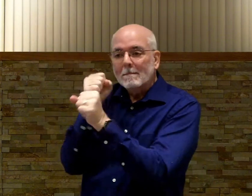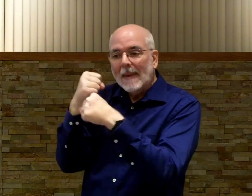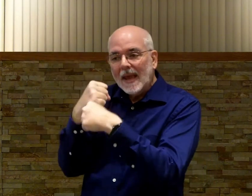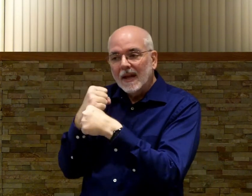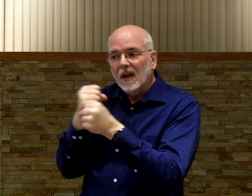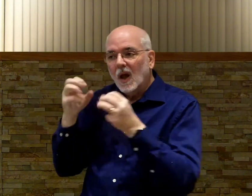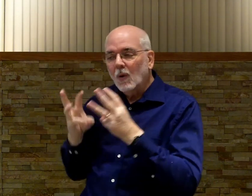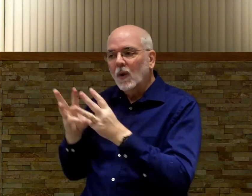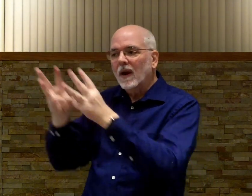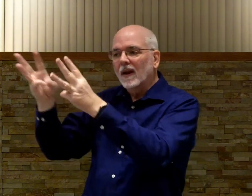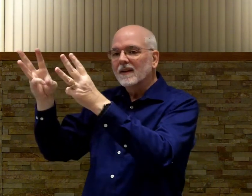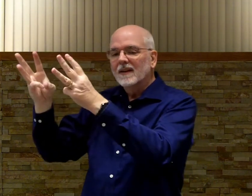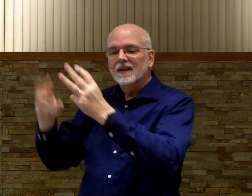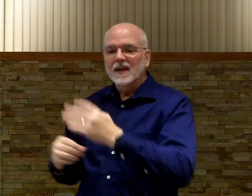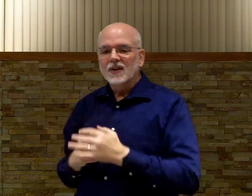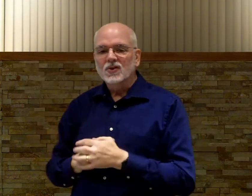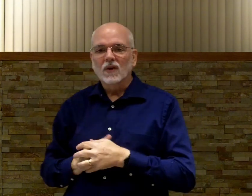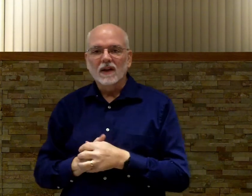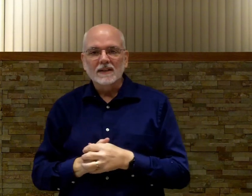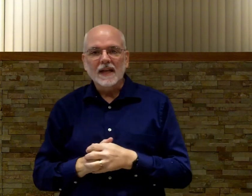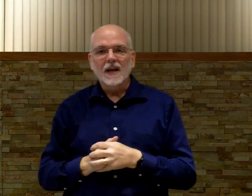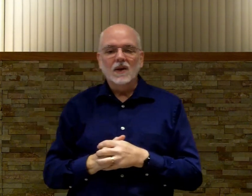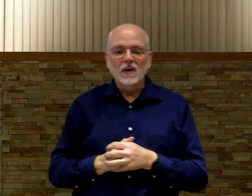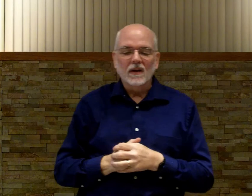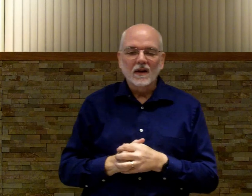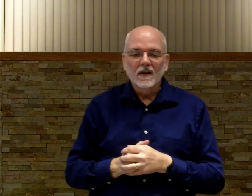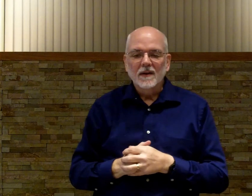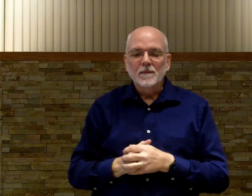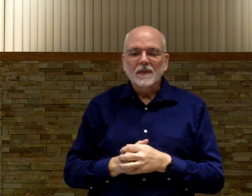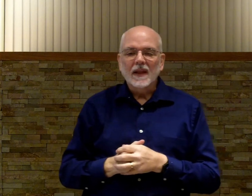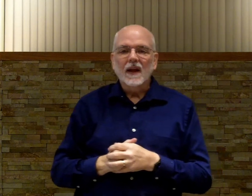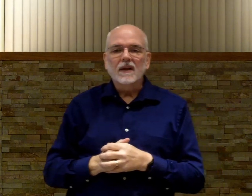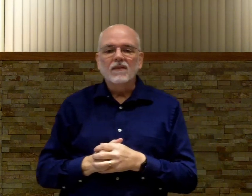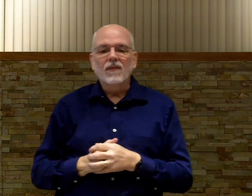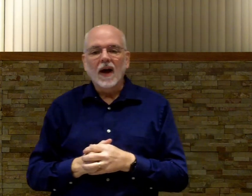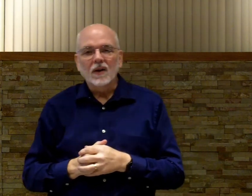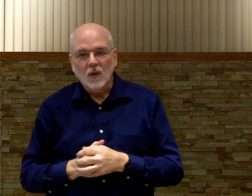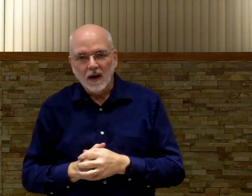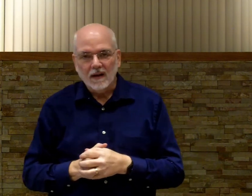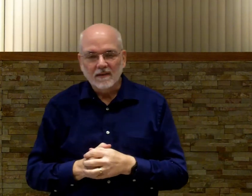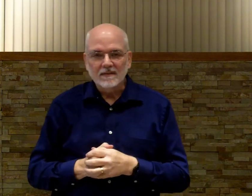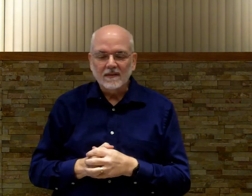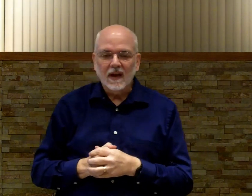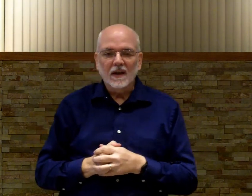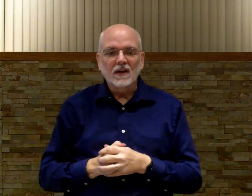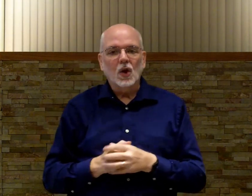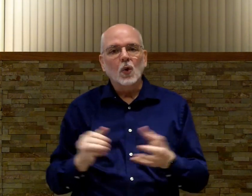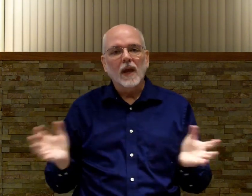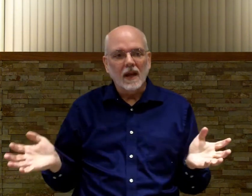Made a way. You just sort of a little side note here. God didn't find a way. God didn't locate